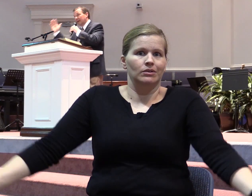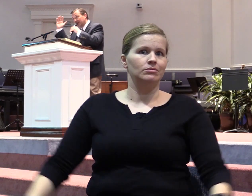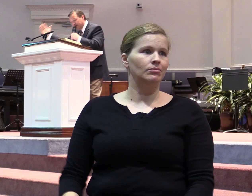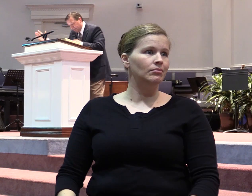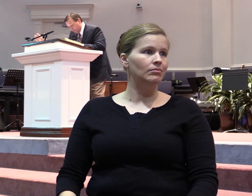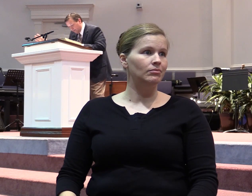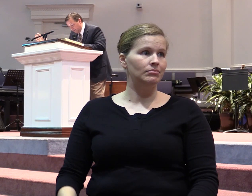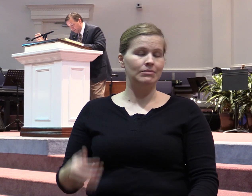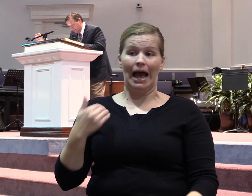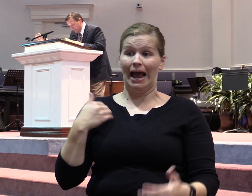I'm limited.